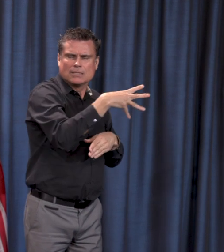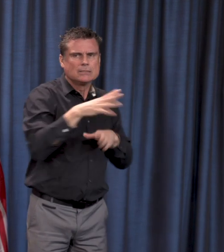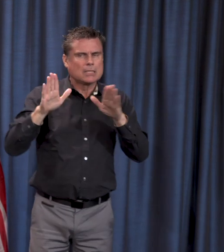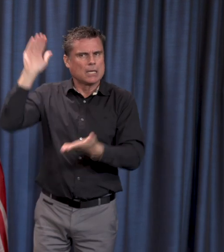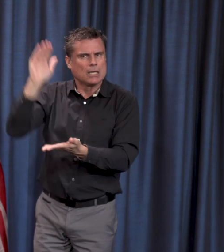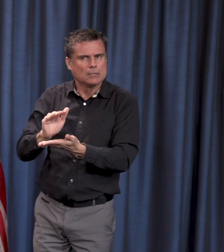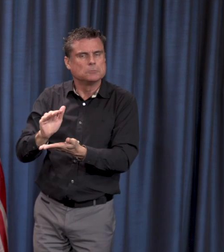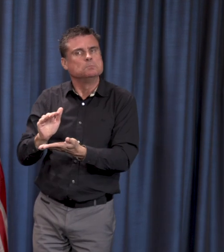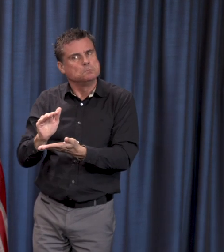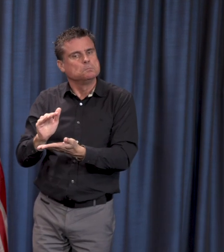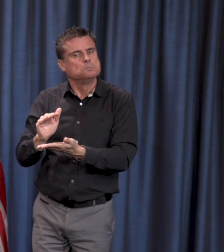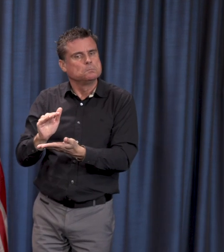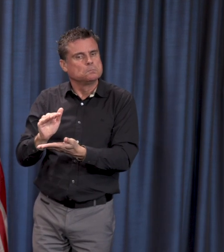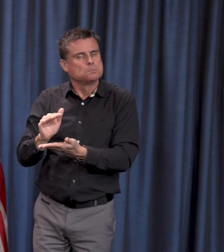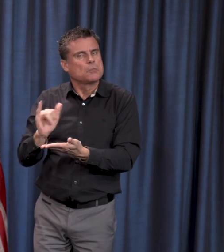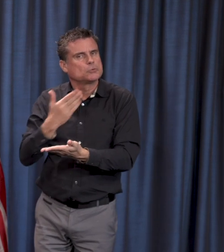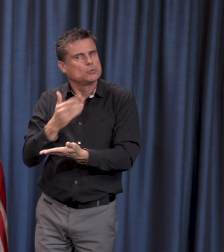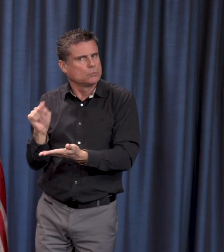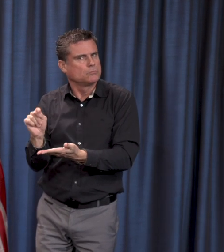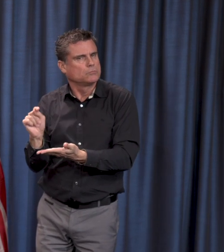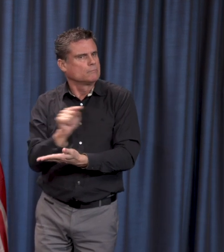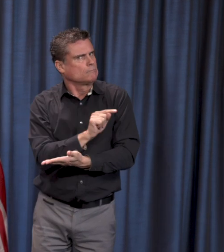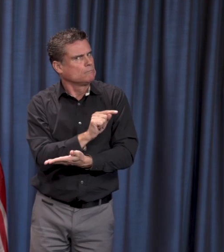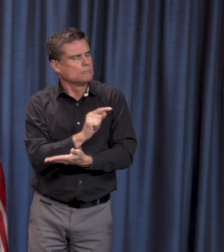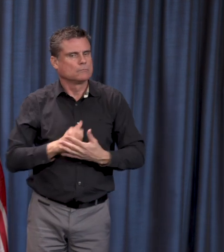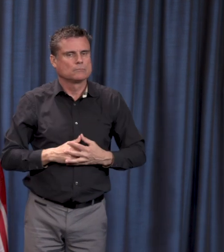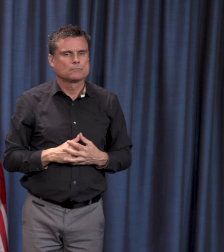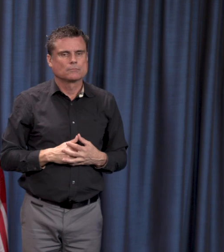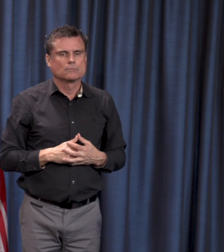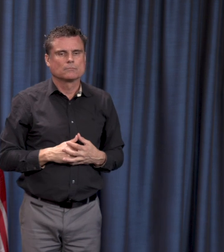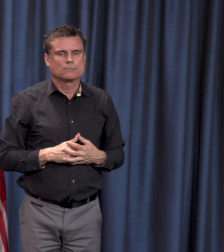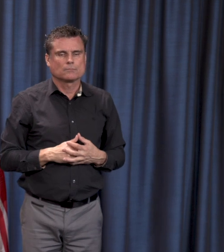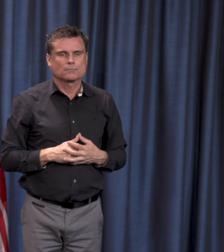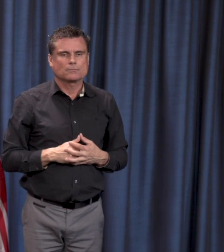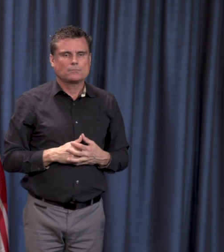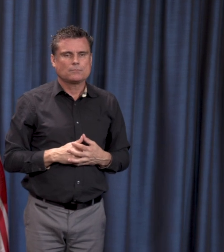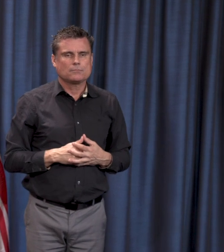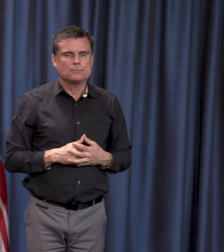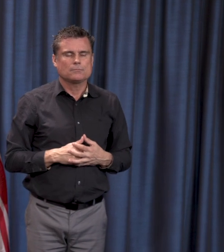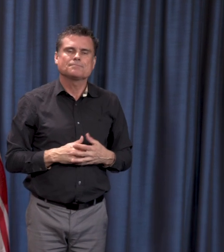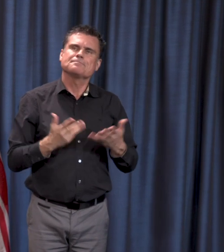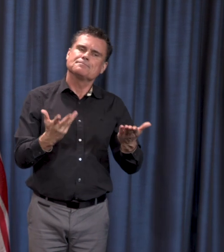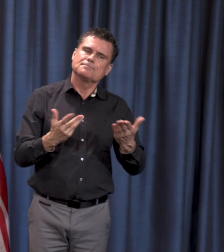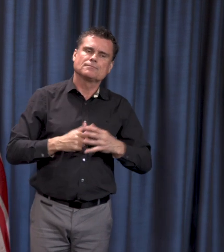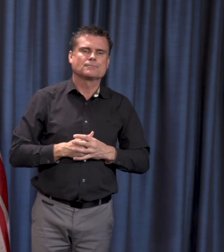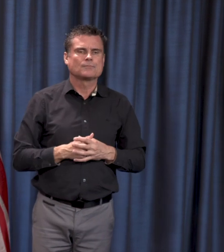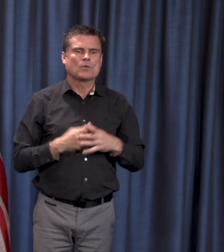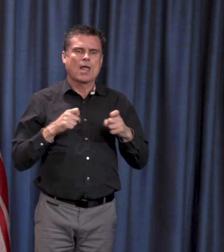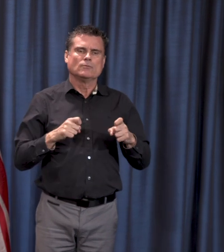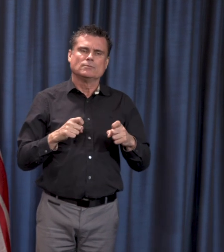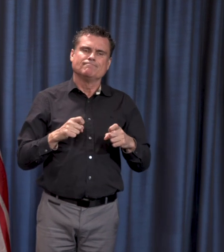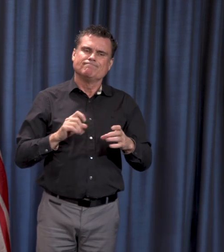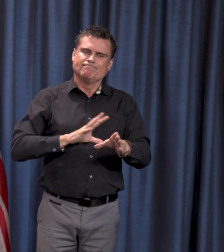just want to note and highlight them. I want to say as well that we have to engage in this fight at 100